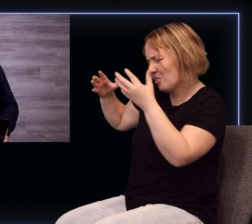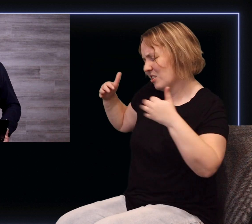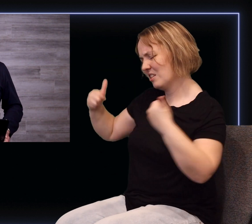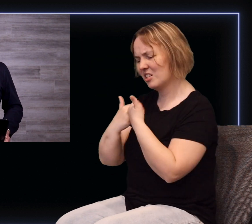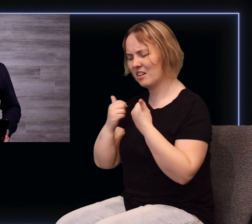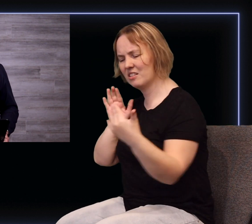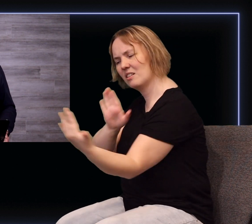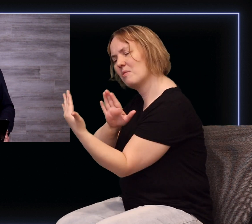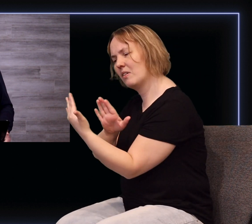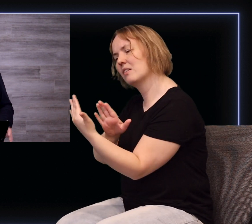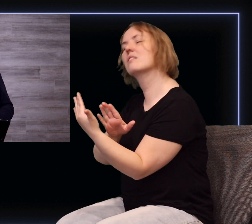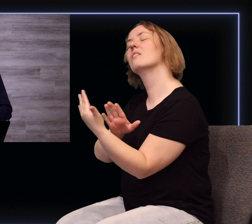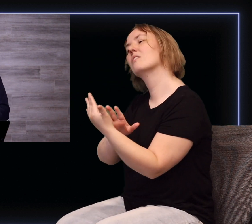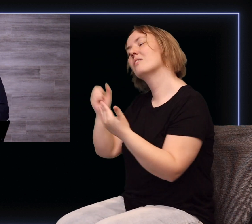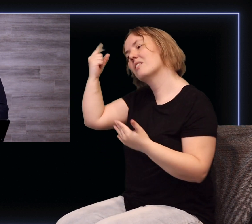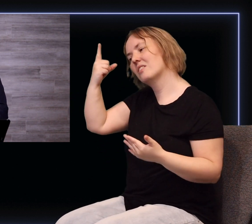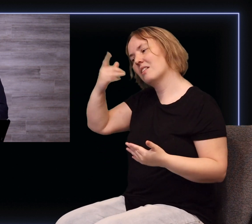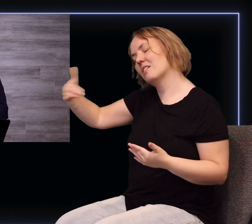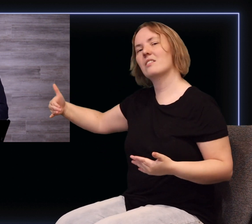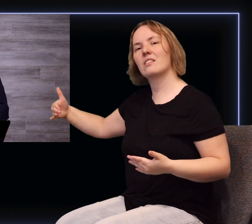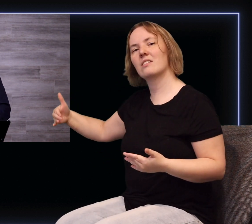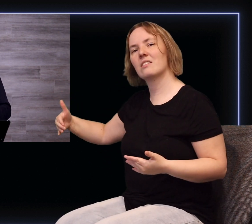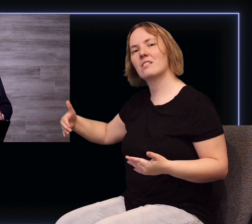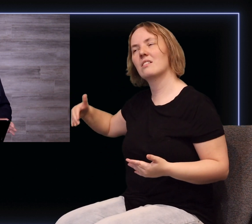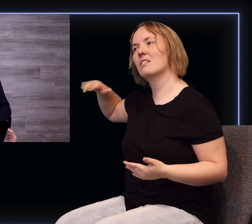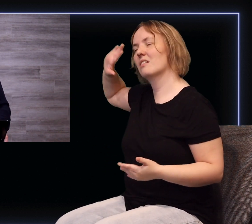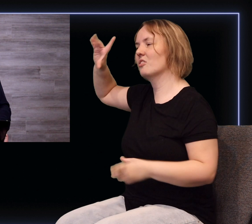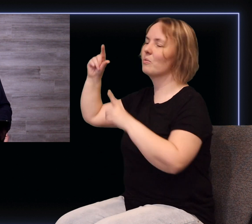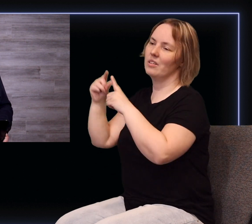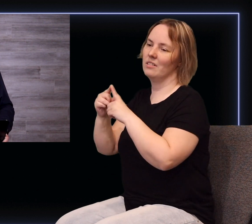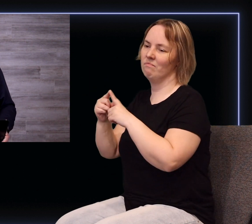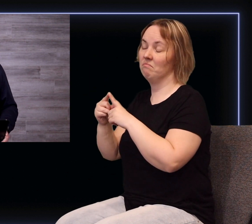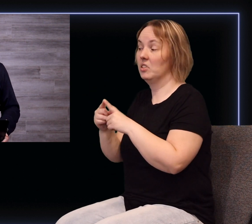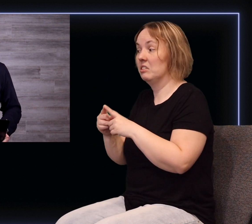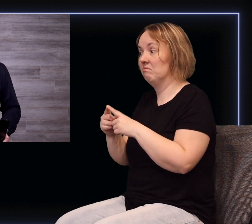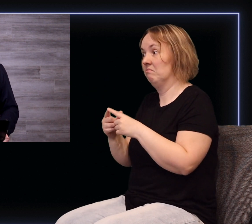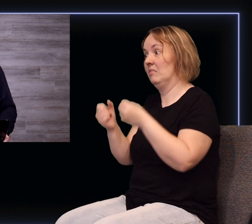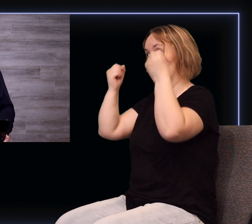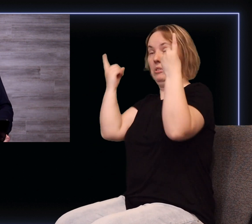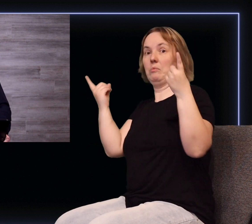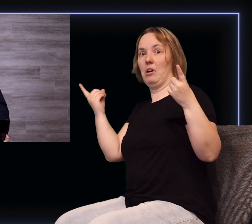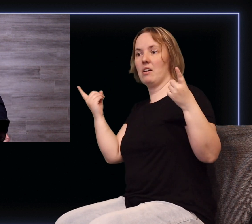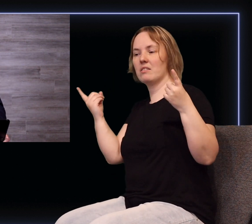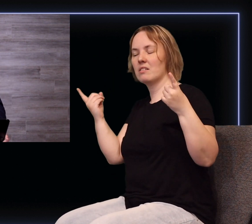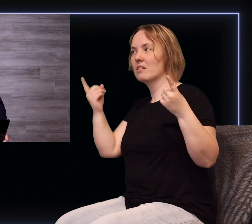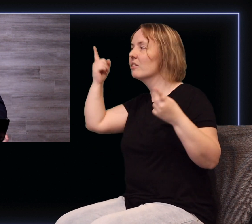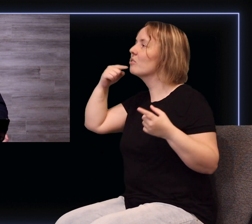recognize that these are things as your word says that should not take us by surprise for you told us of these things we don't need be fearful